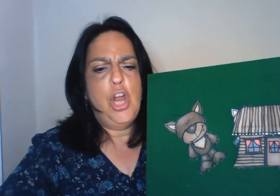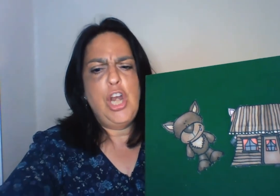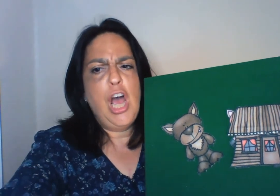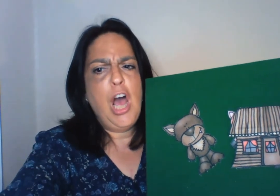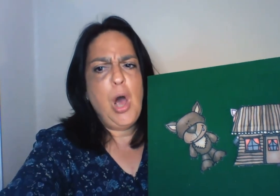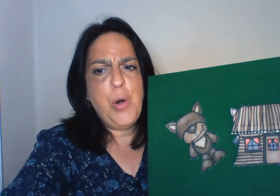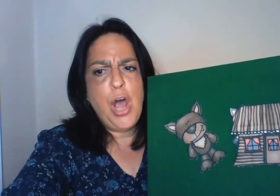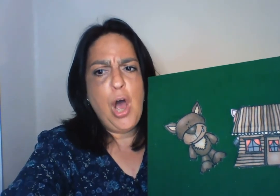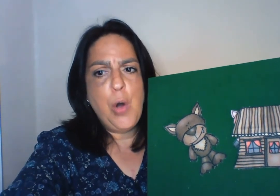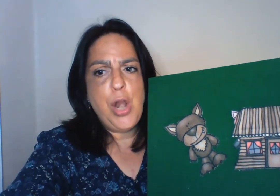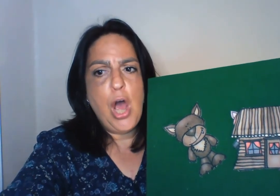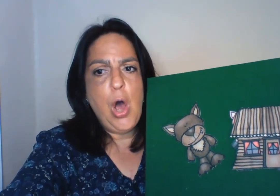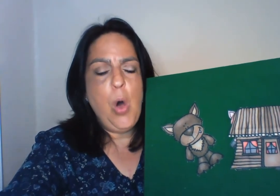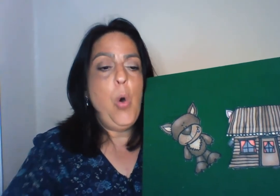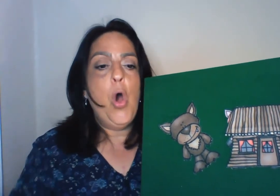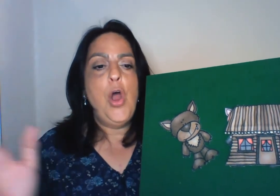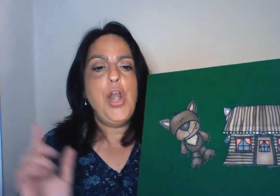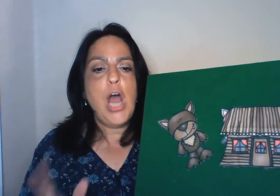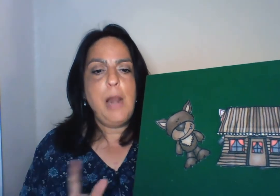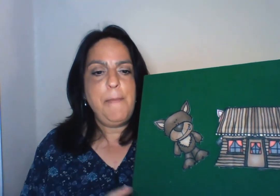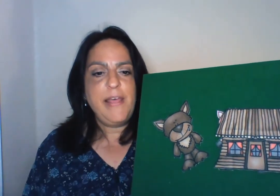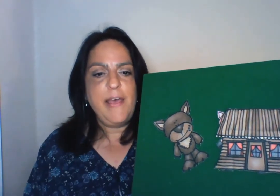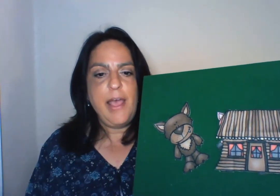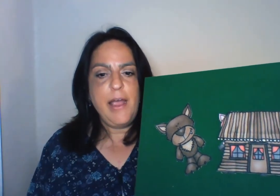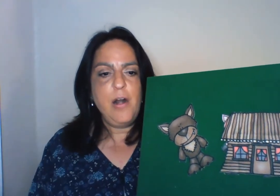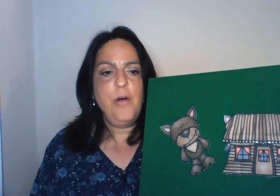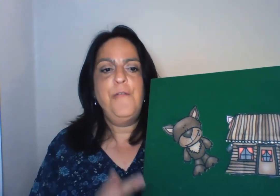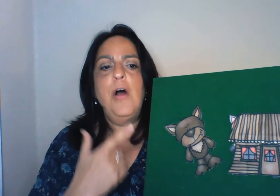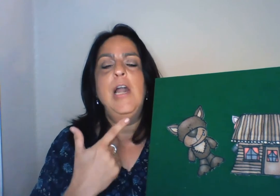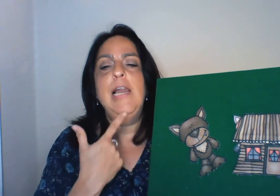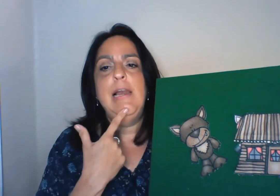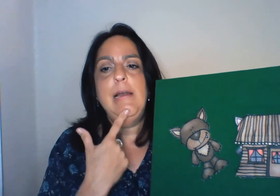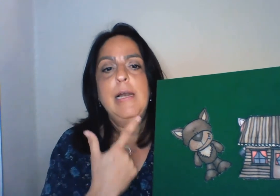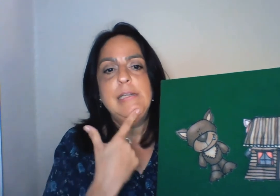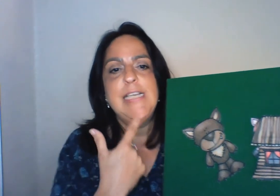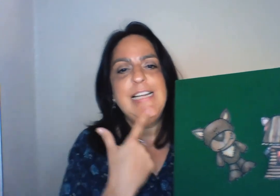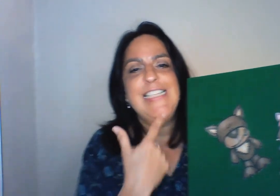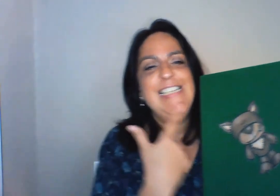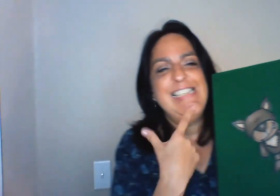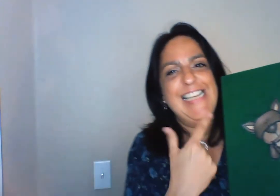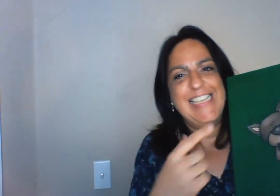No, no, no, not by the hair of our chinny chin chin.